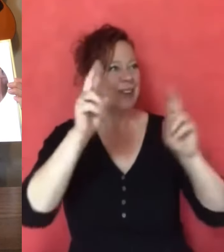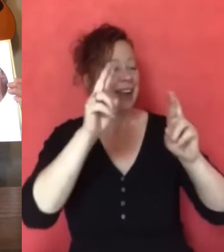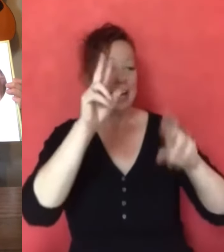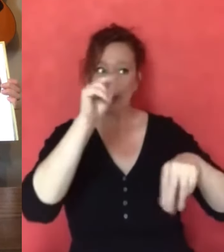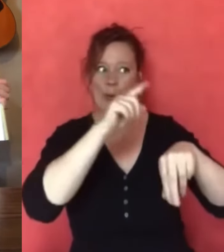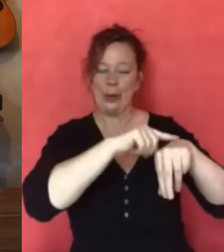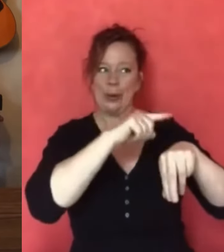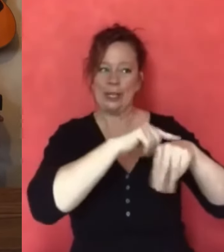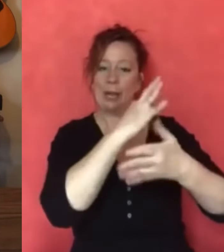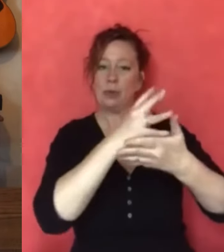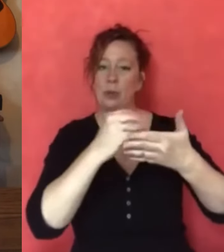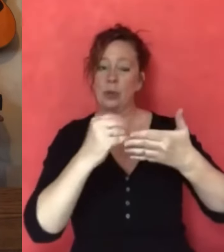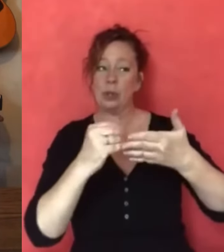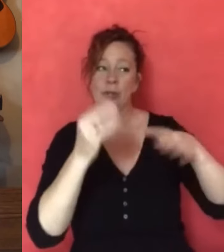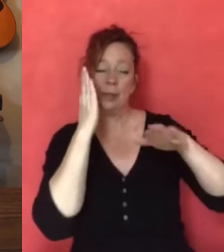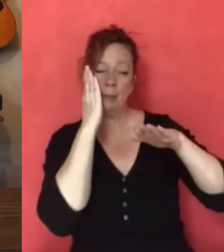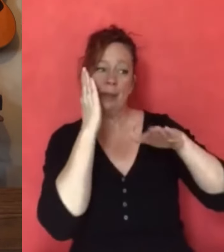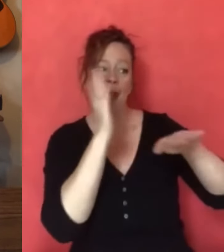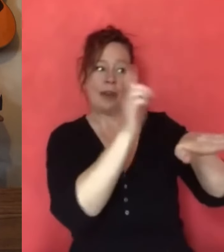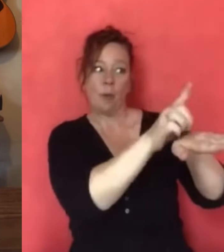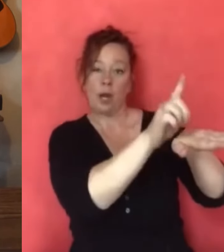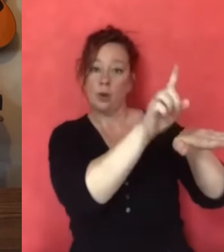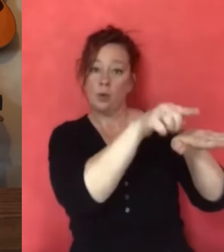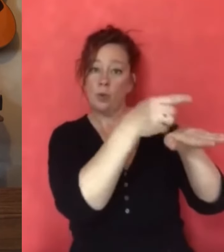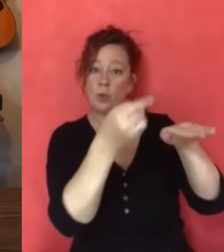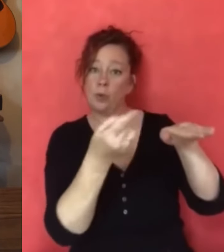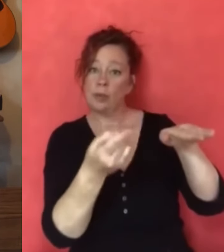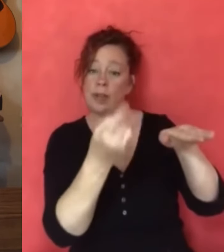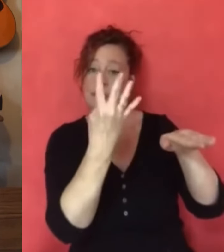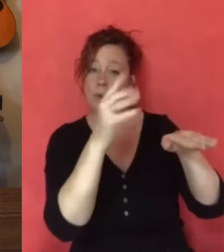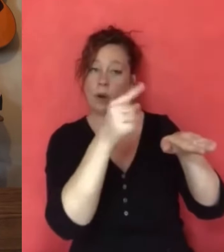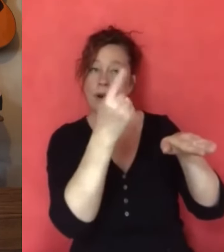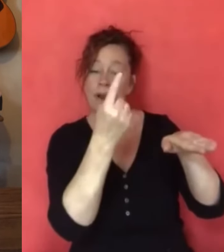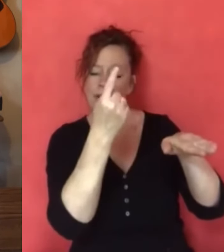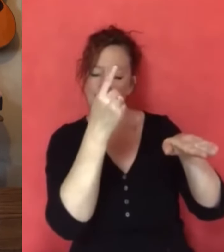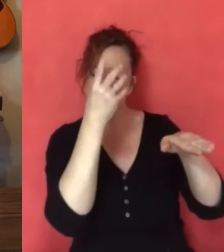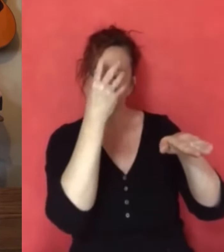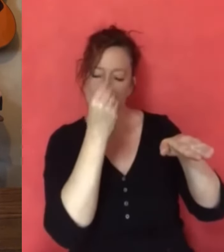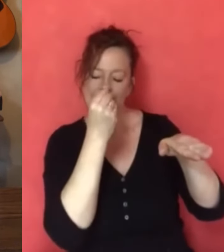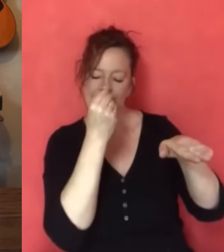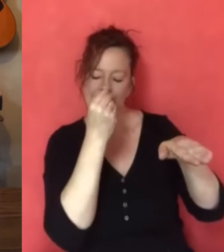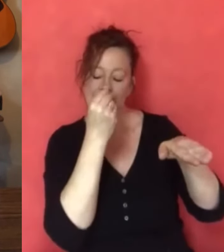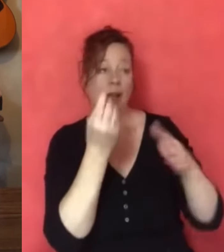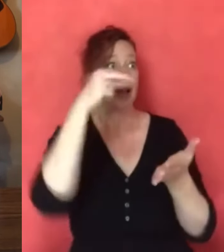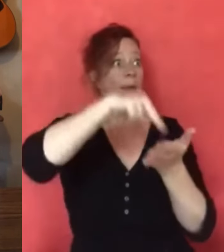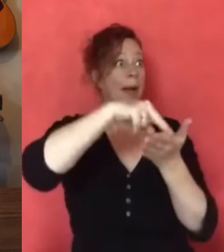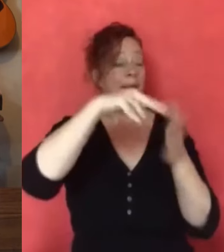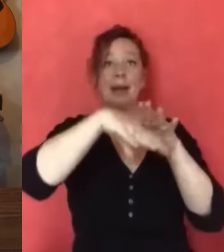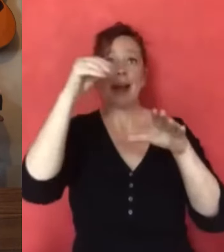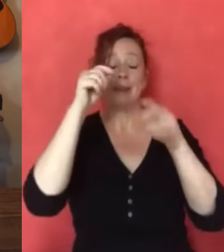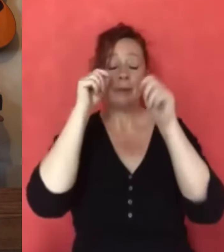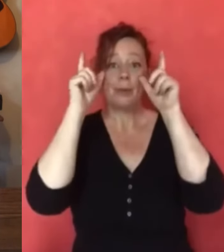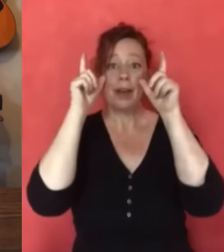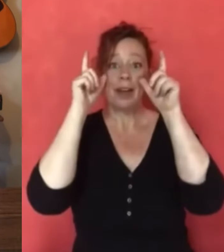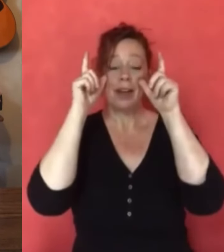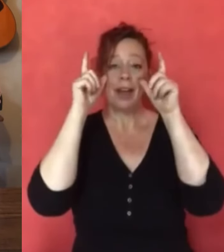No time to lose. One rolls out. Four others snooze. I'm up. I'm out. I'm wide